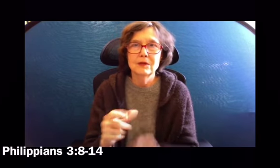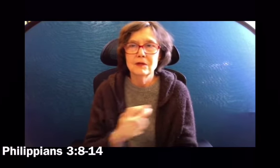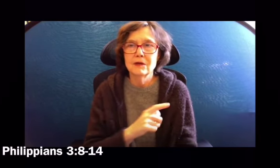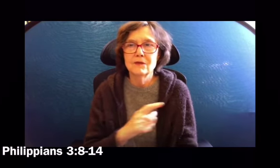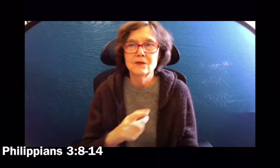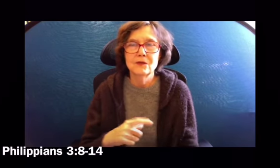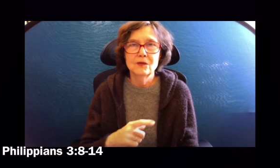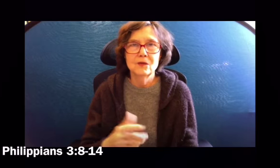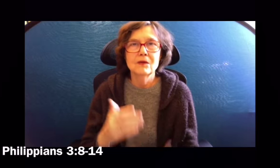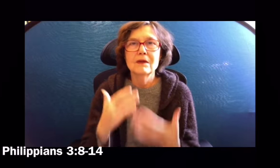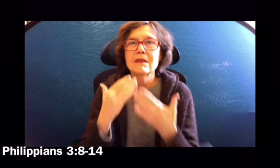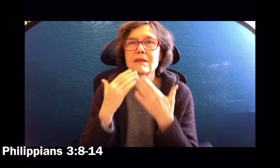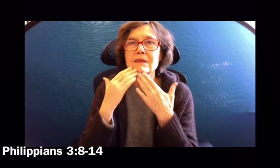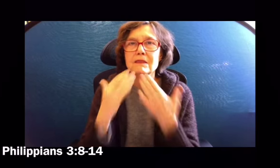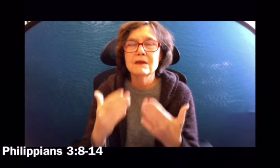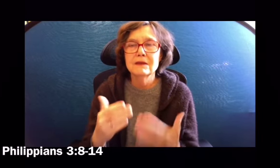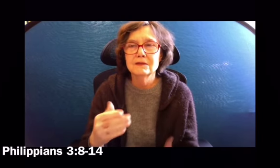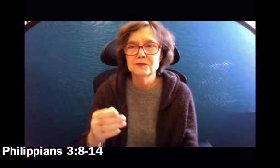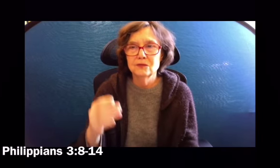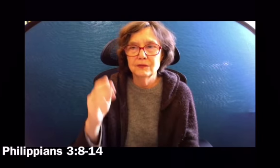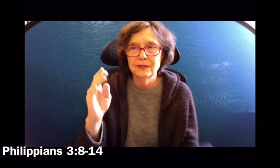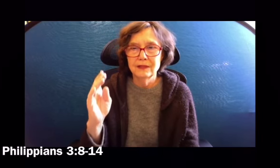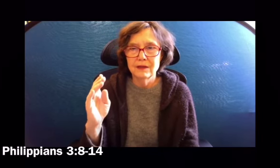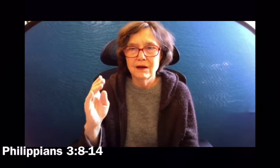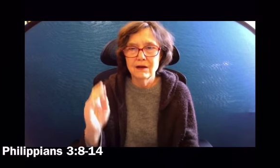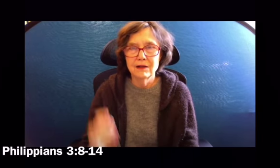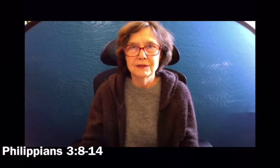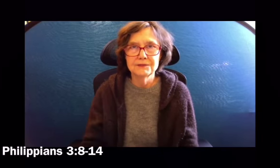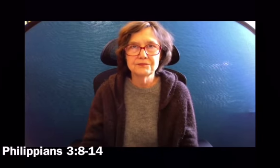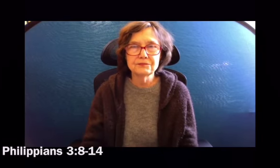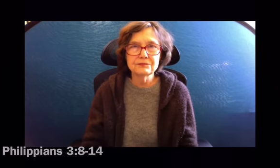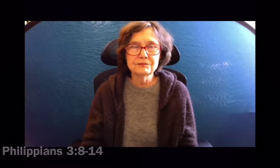The word of the Lord Thanks be to God